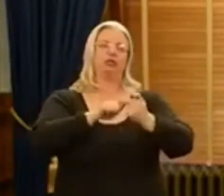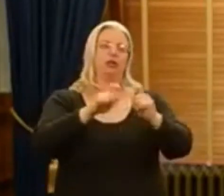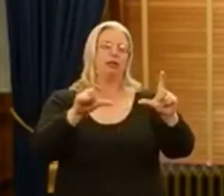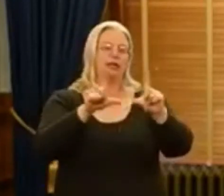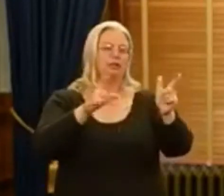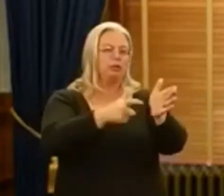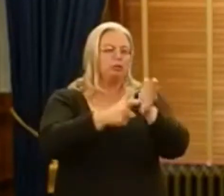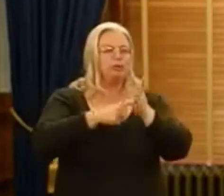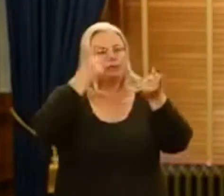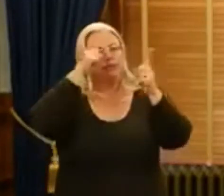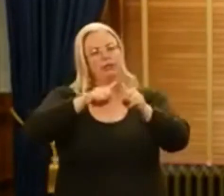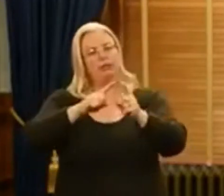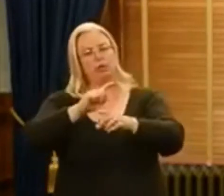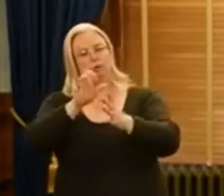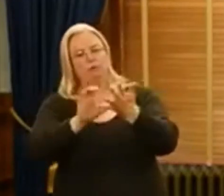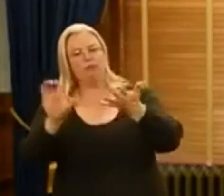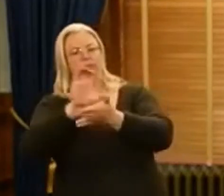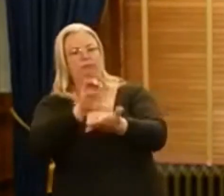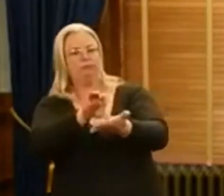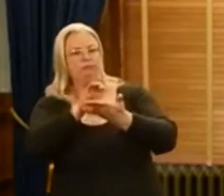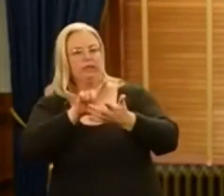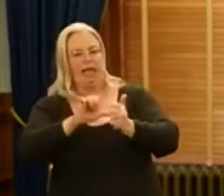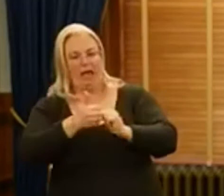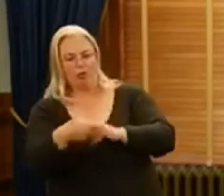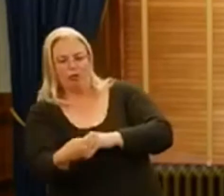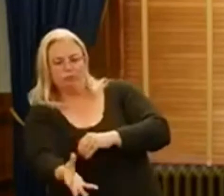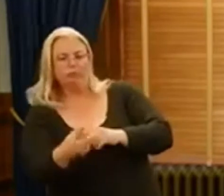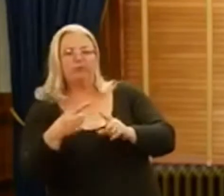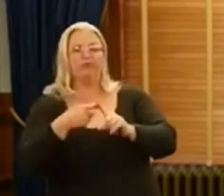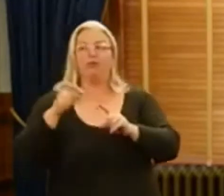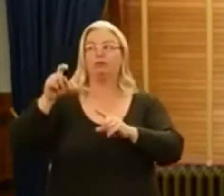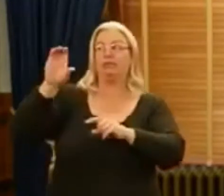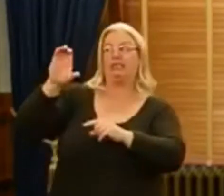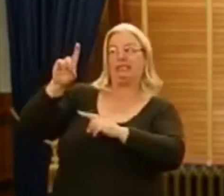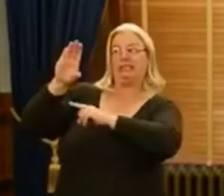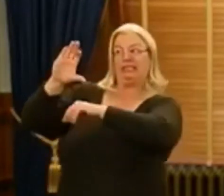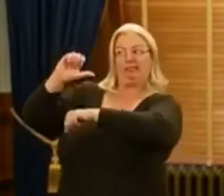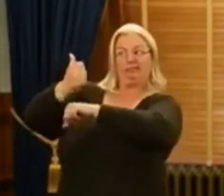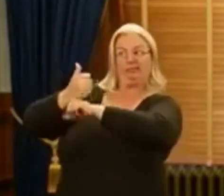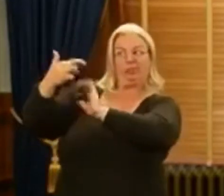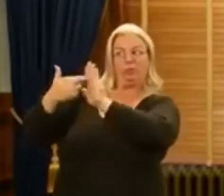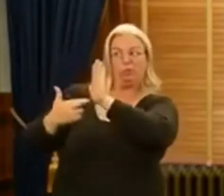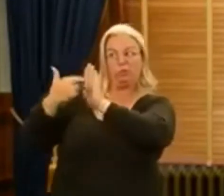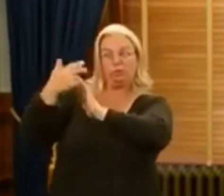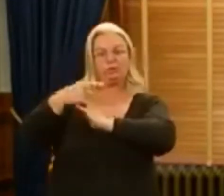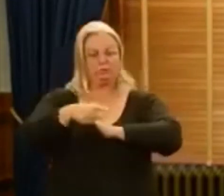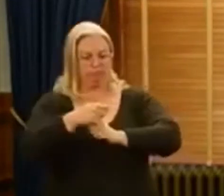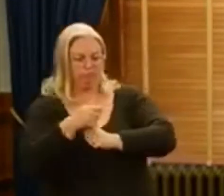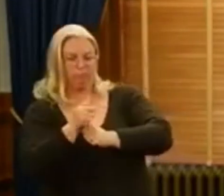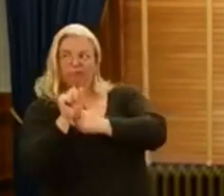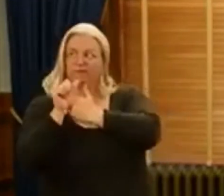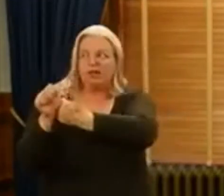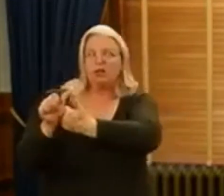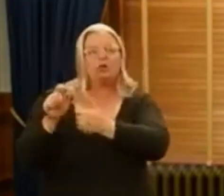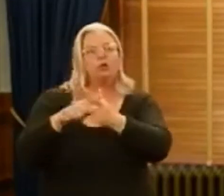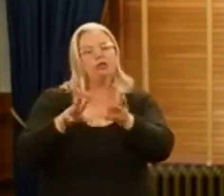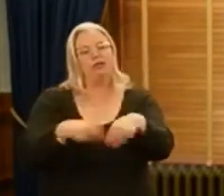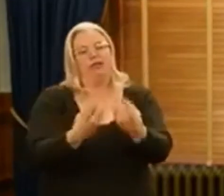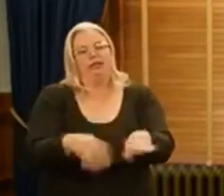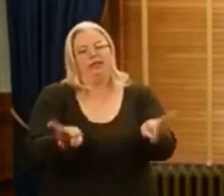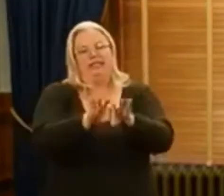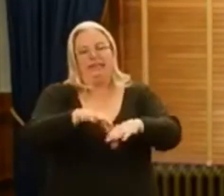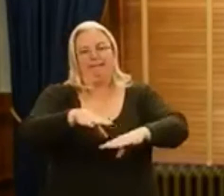agree to the conditions set forth for administering the vaccine by the CDC, and must be able to provide certain key